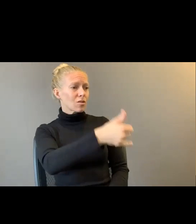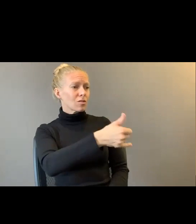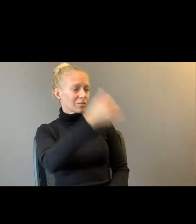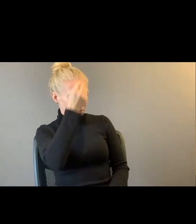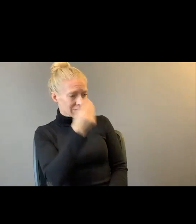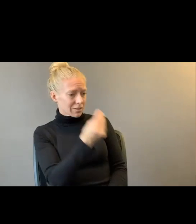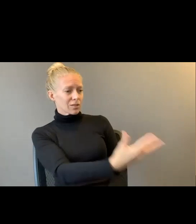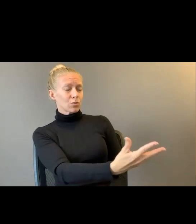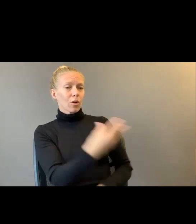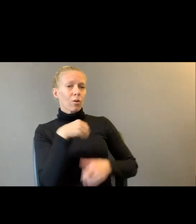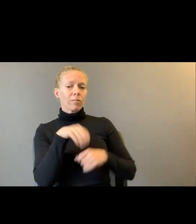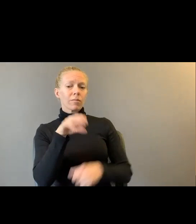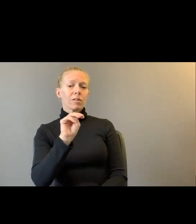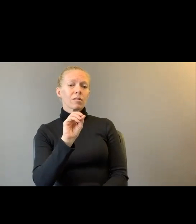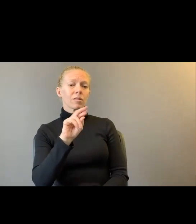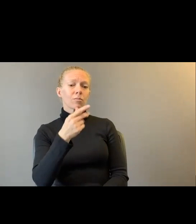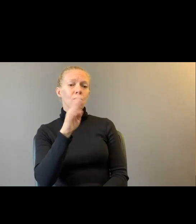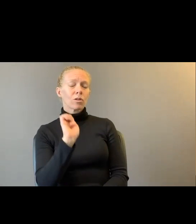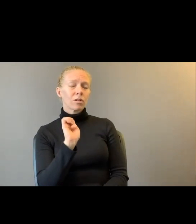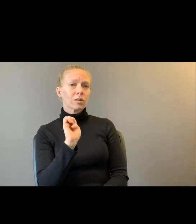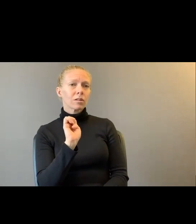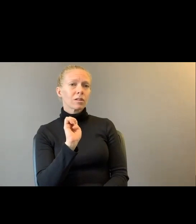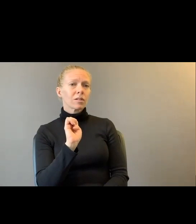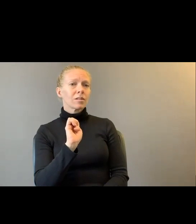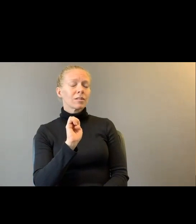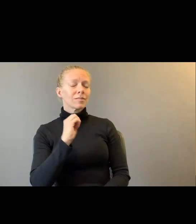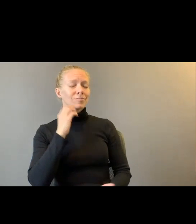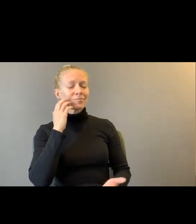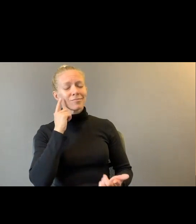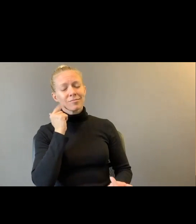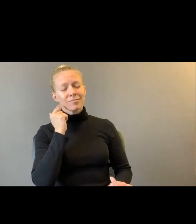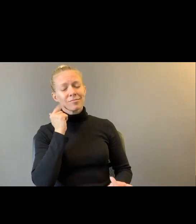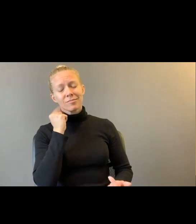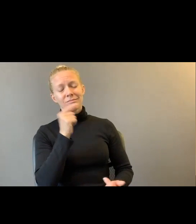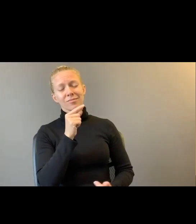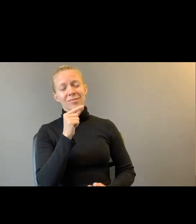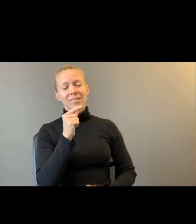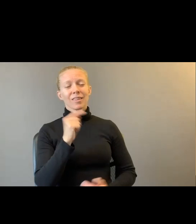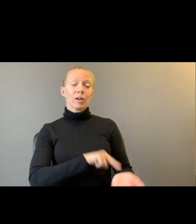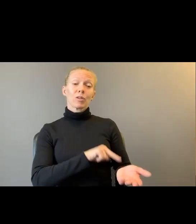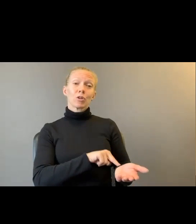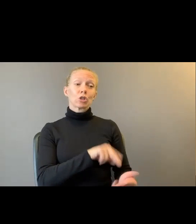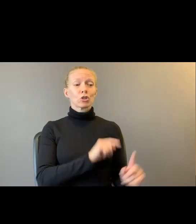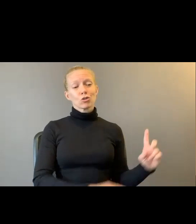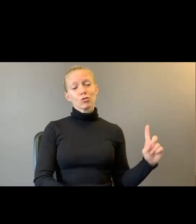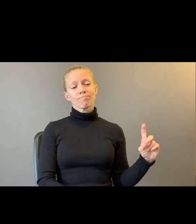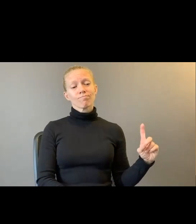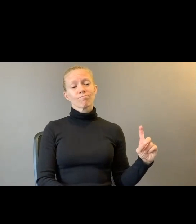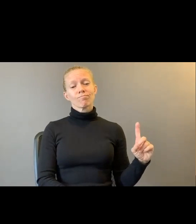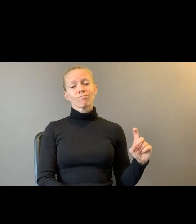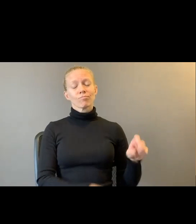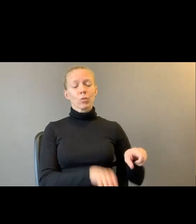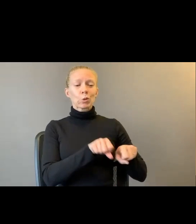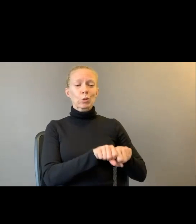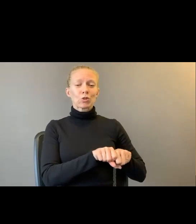she was in the morgue. She laughs as the nurse whose feet squeak and Minnie Mouse Crocs arrives